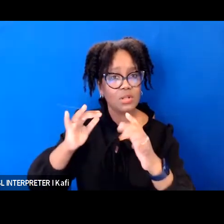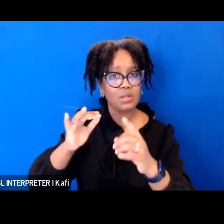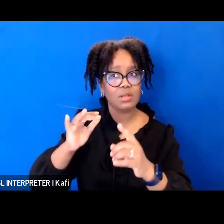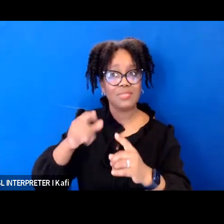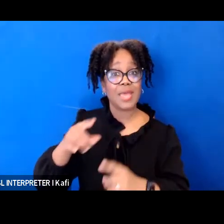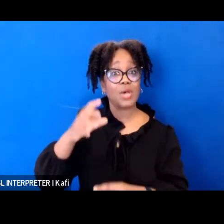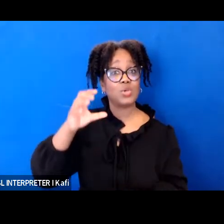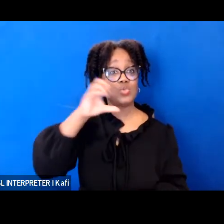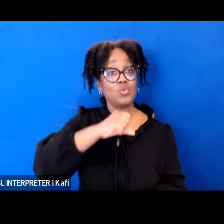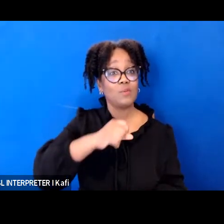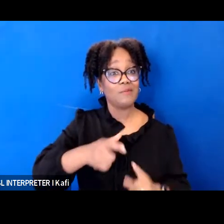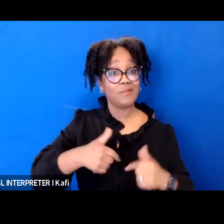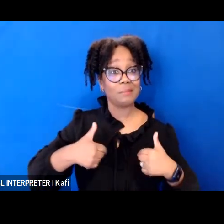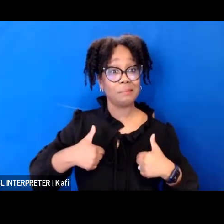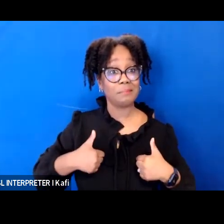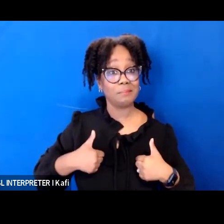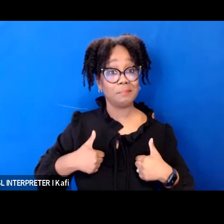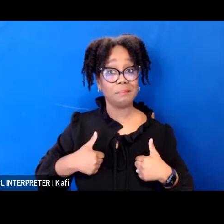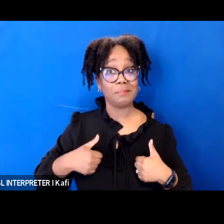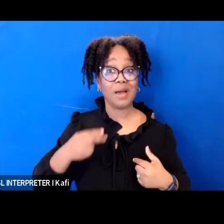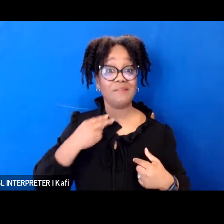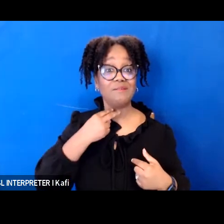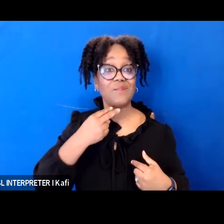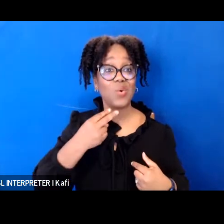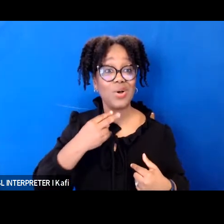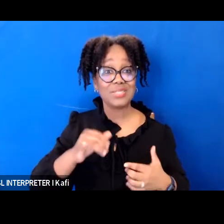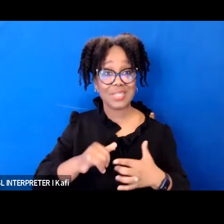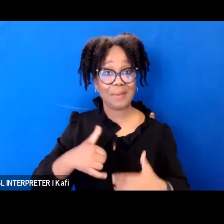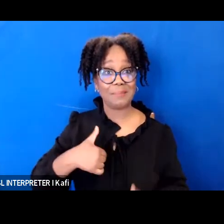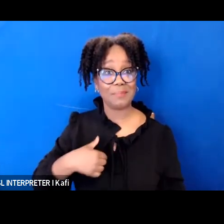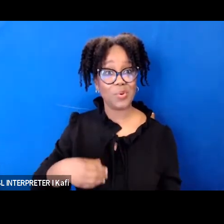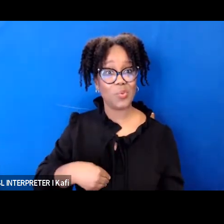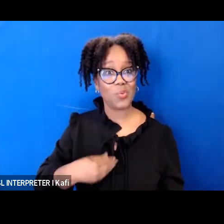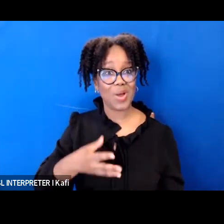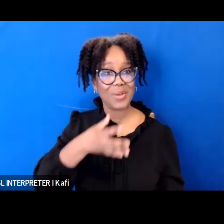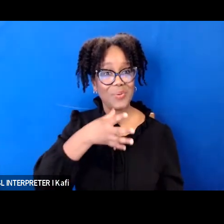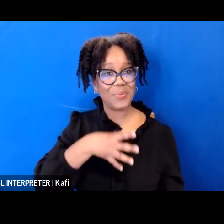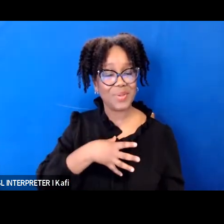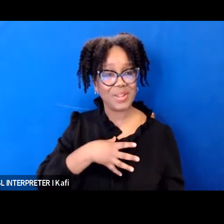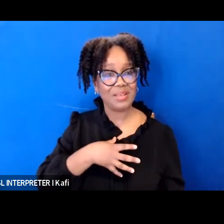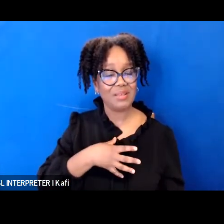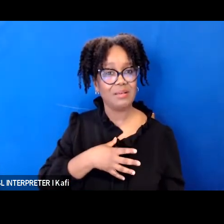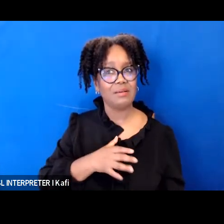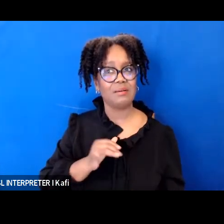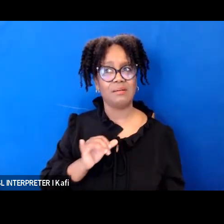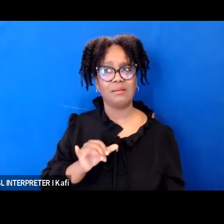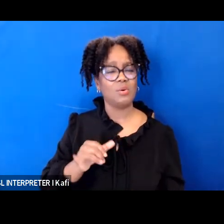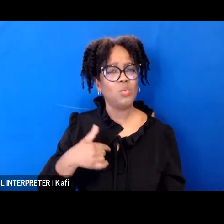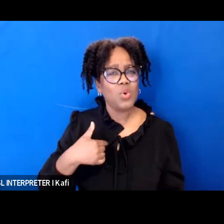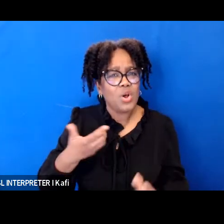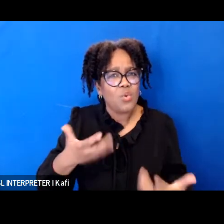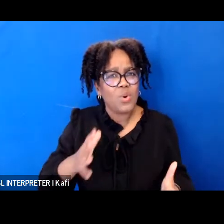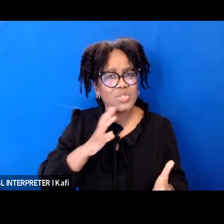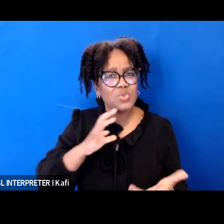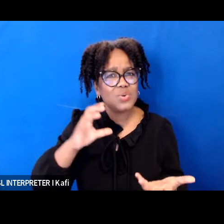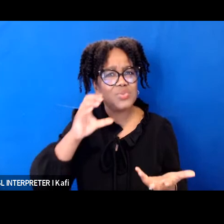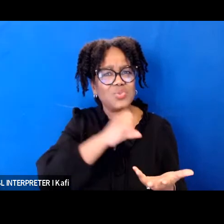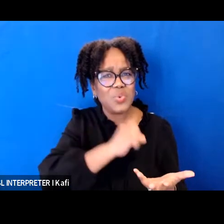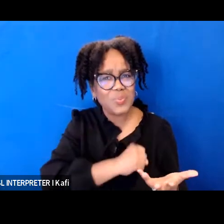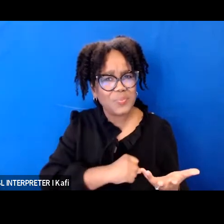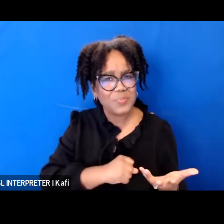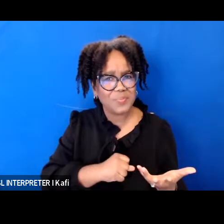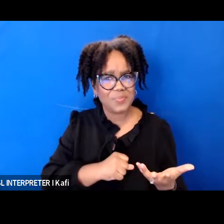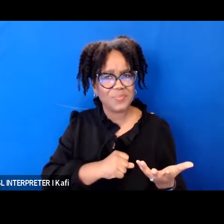the spaces for assumptions especially harmful assumptions so the fact that our community